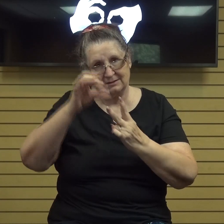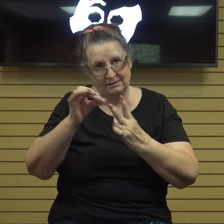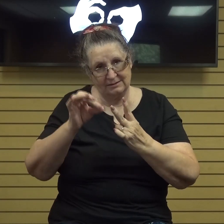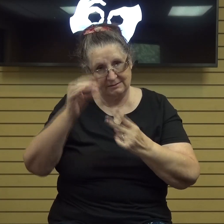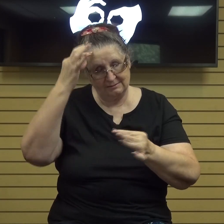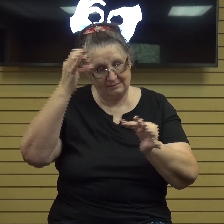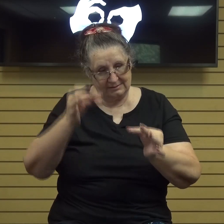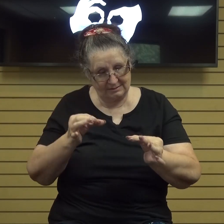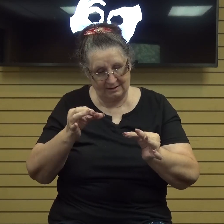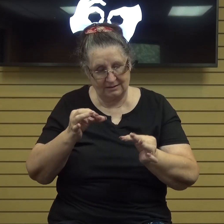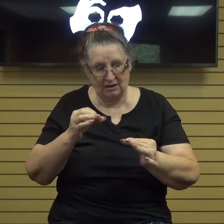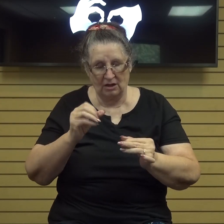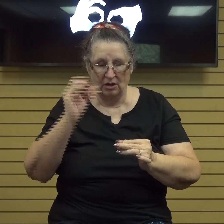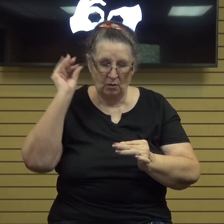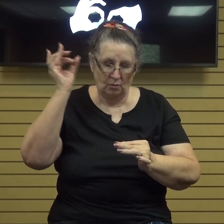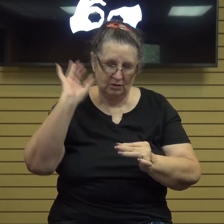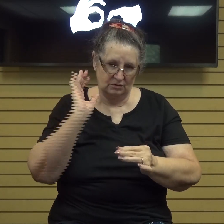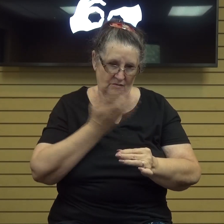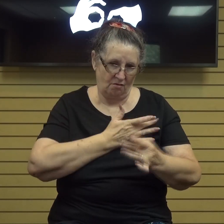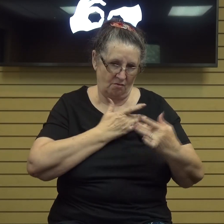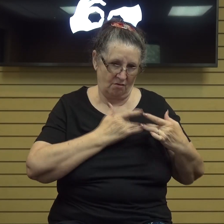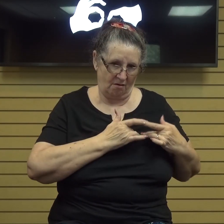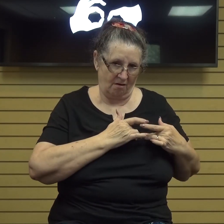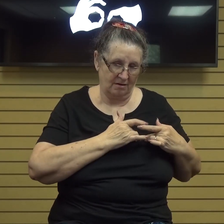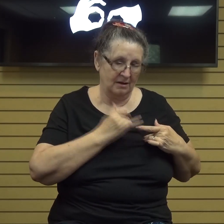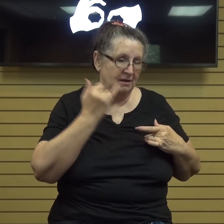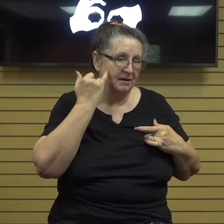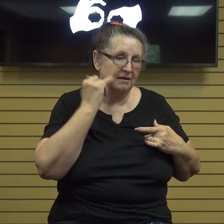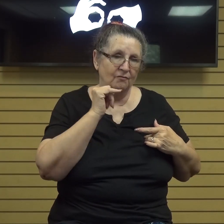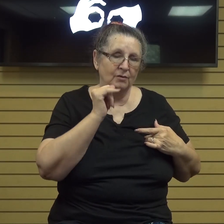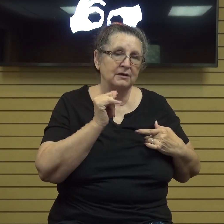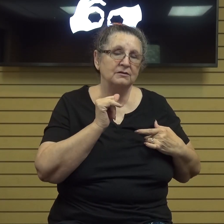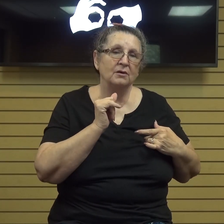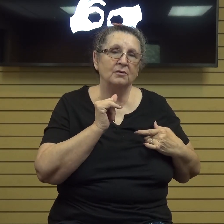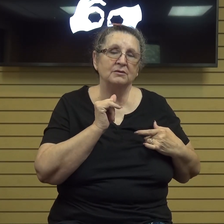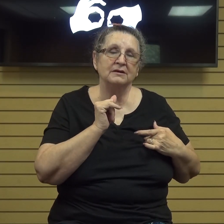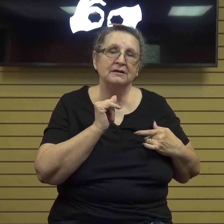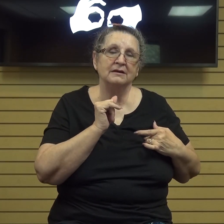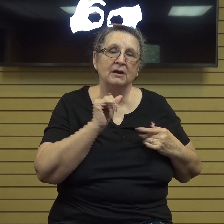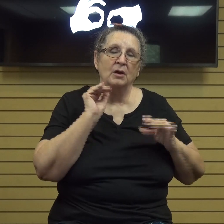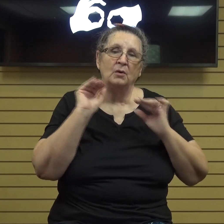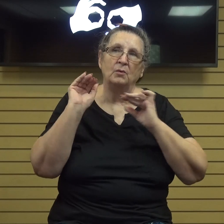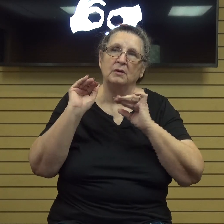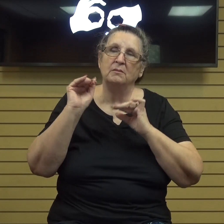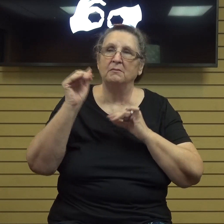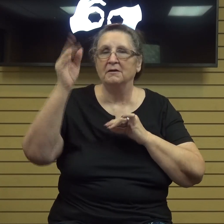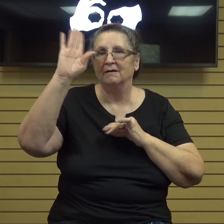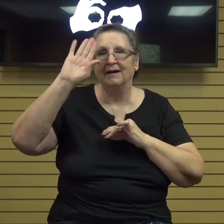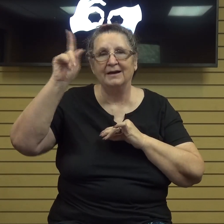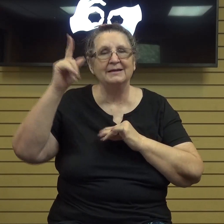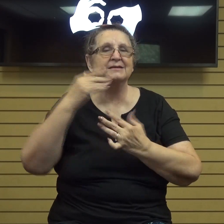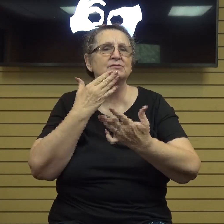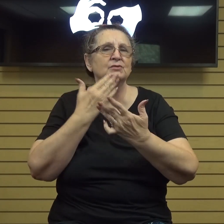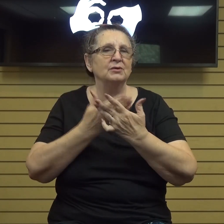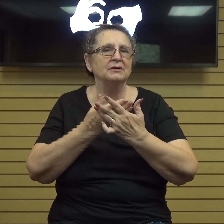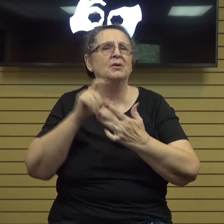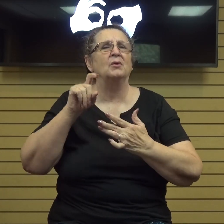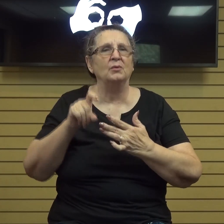we're when we don't um remember God's goodness we need to sing to remind